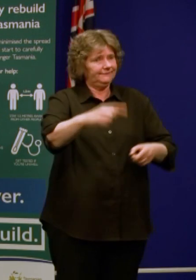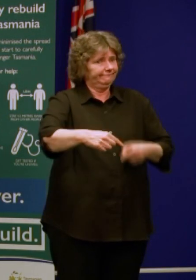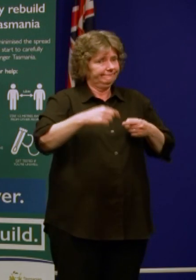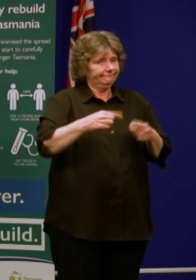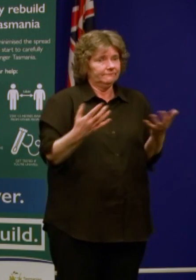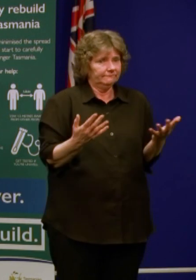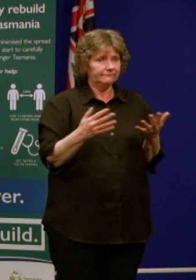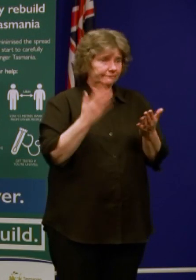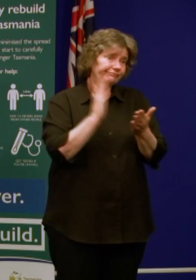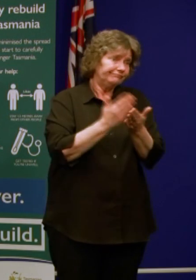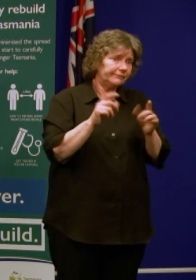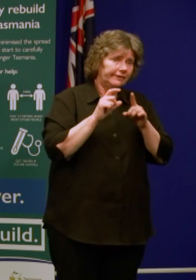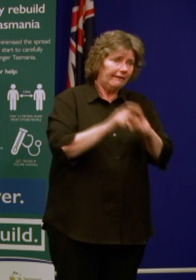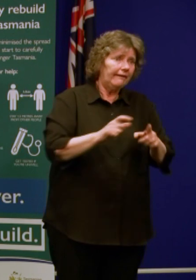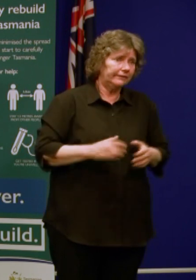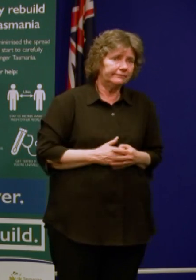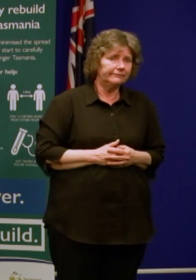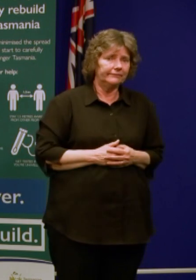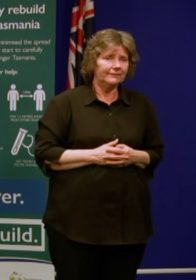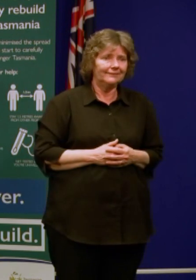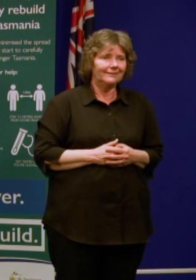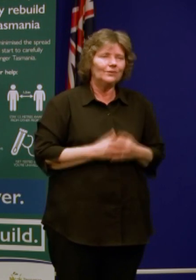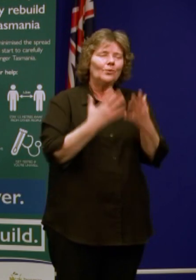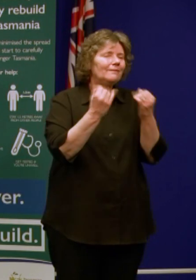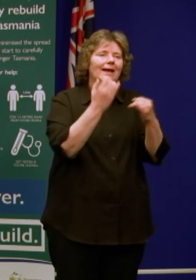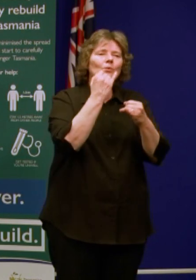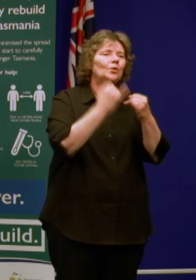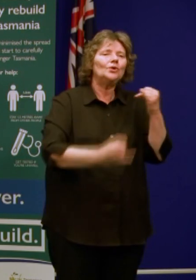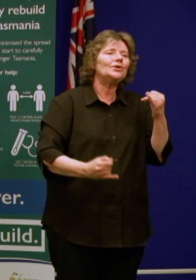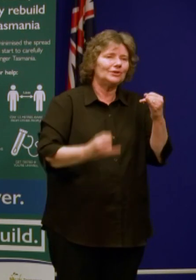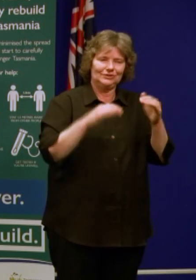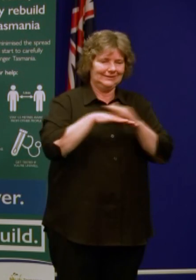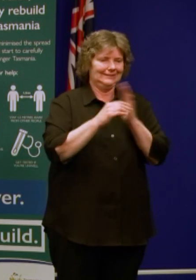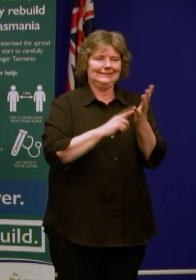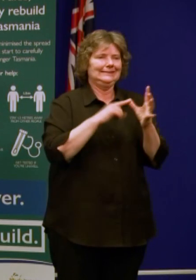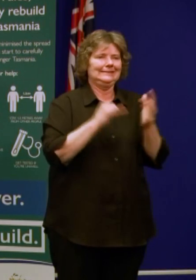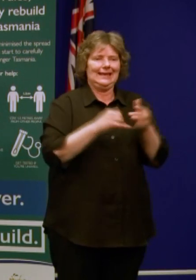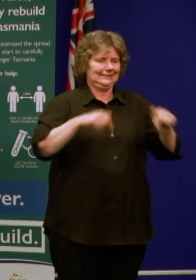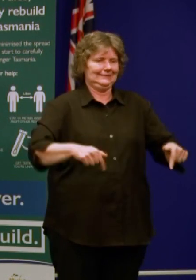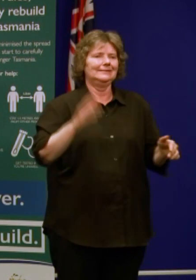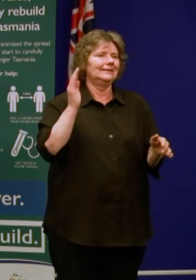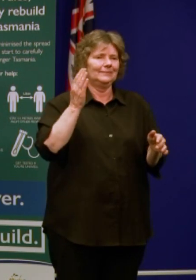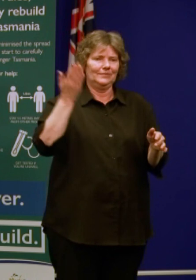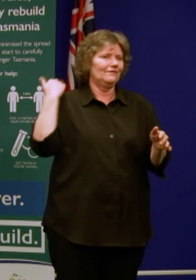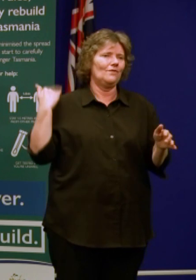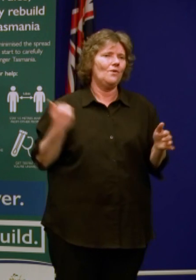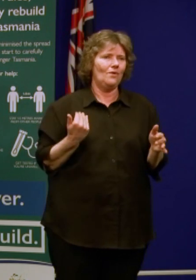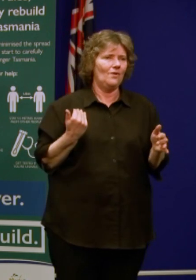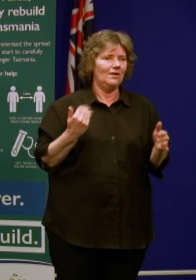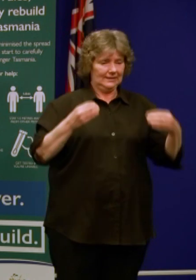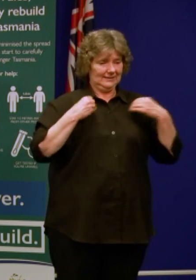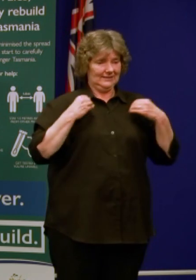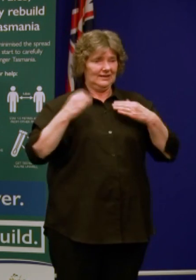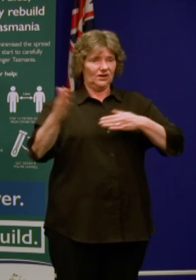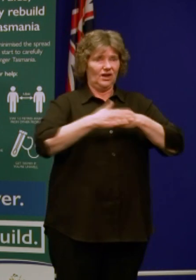have been through worse times. We're not closing down businesses. We're not